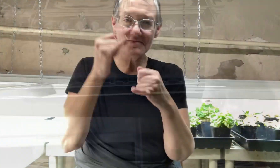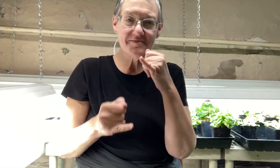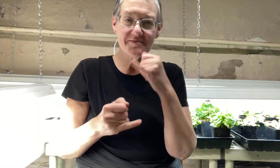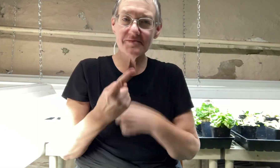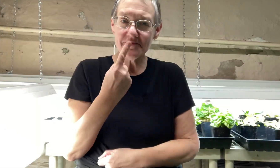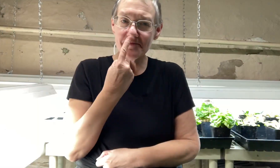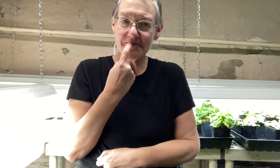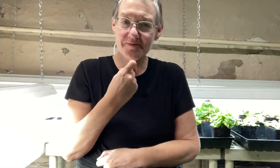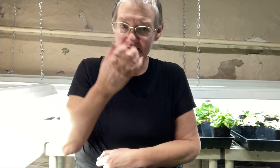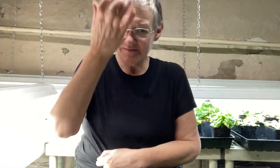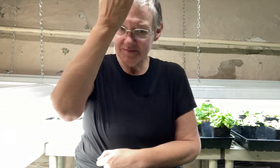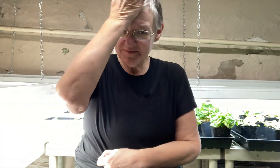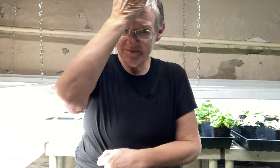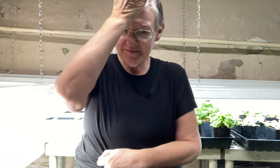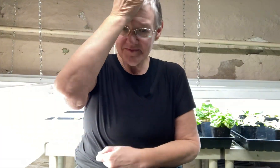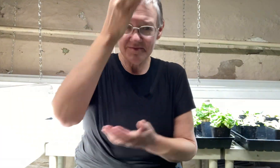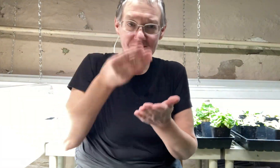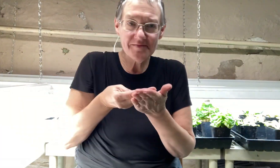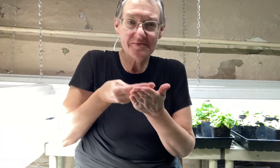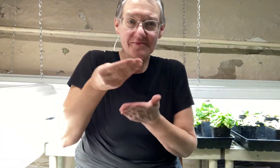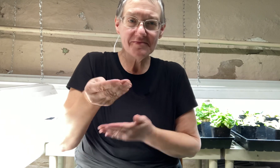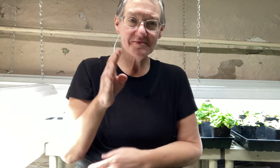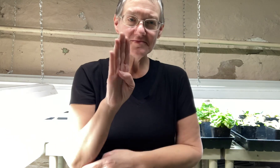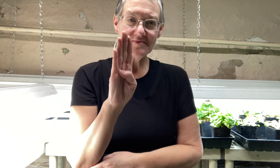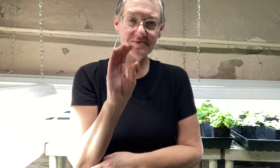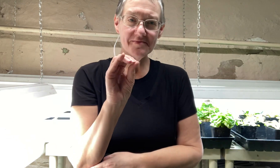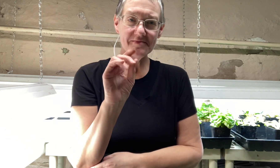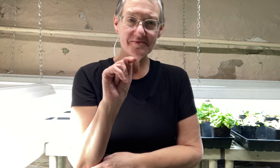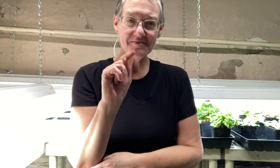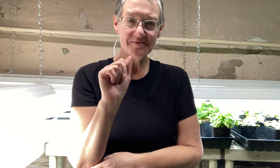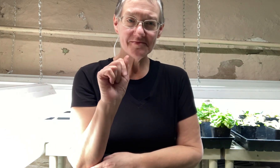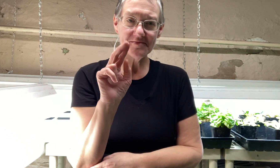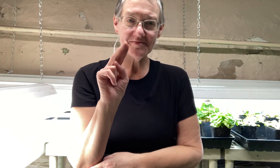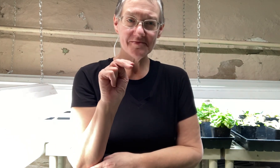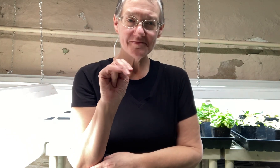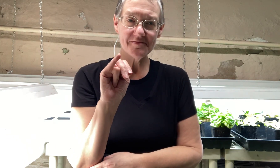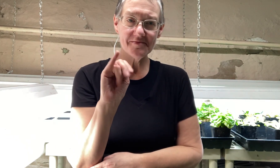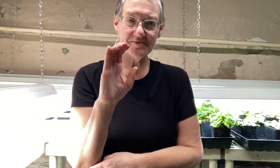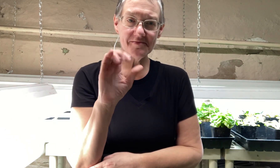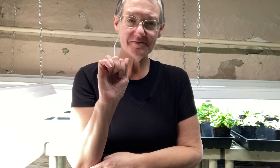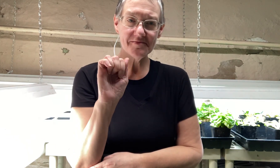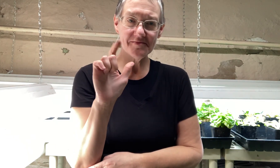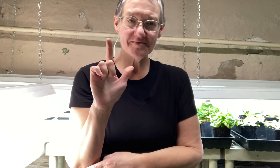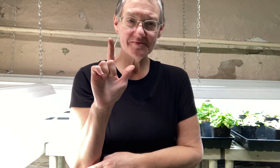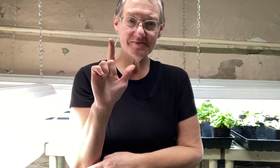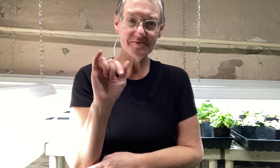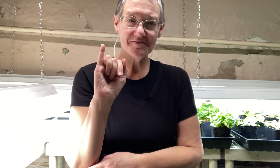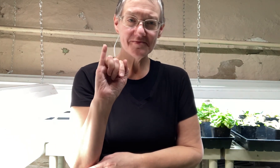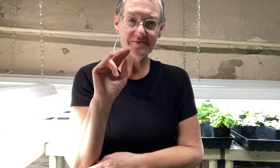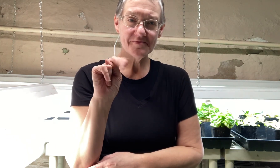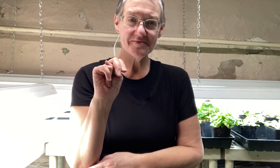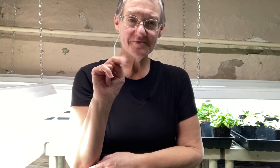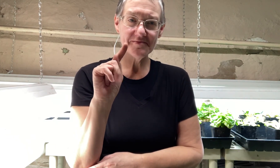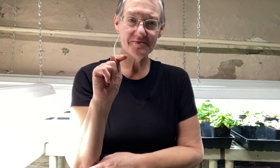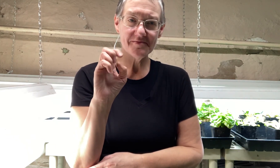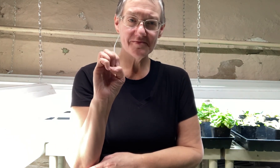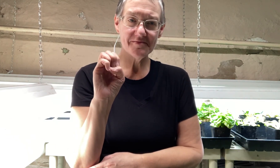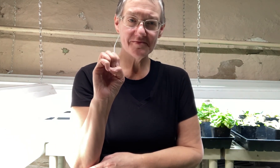now the last thing we're going to start is the red cabbage and i bought these seeds from botanical interests a few years